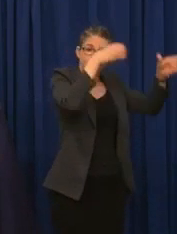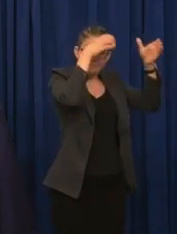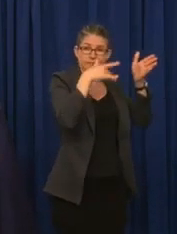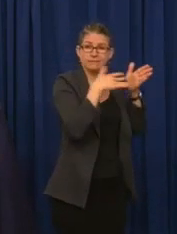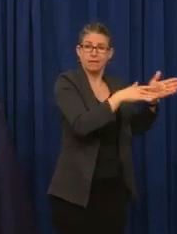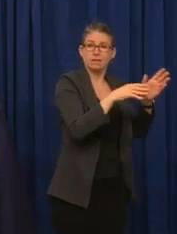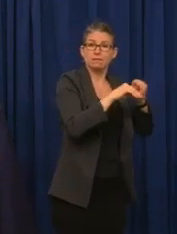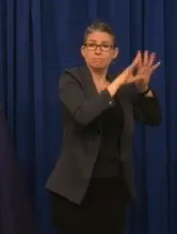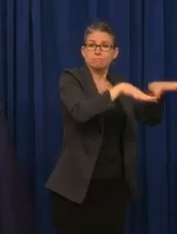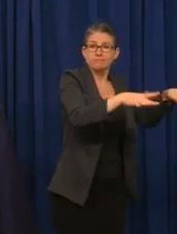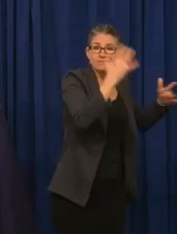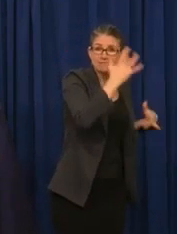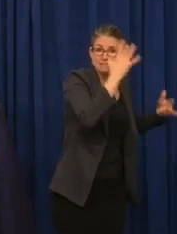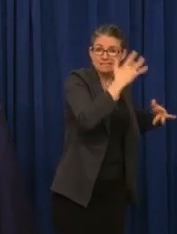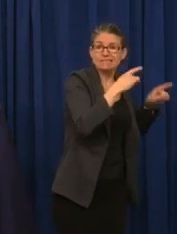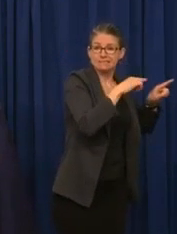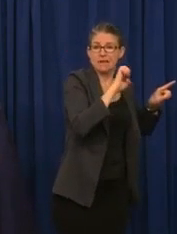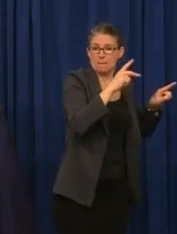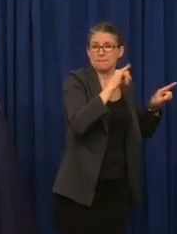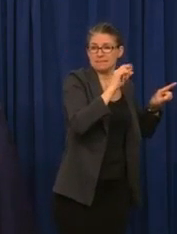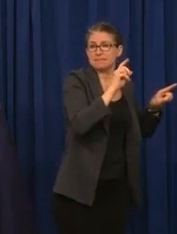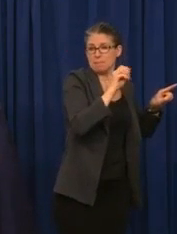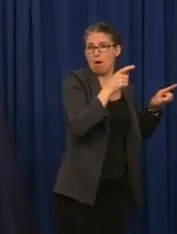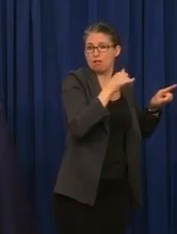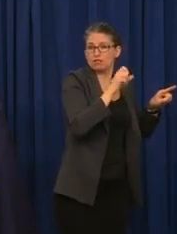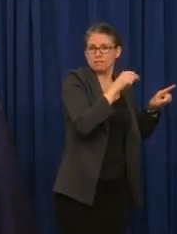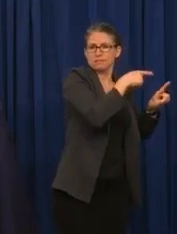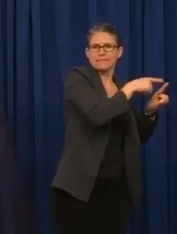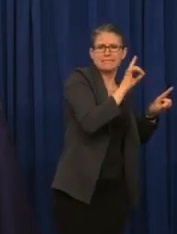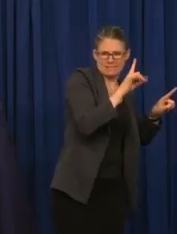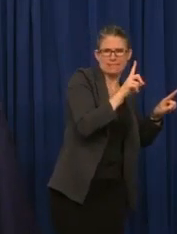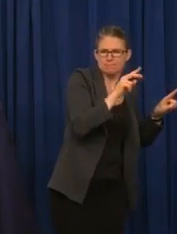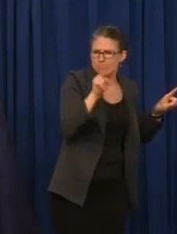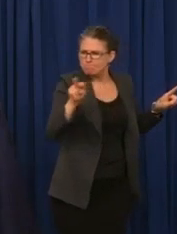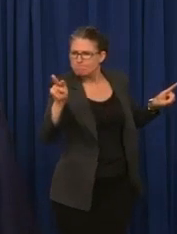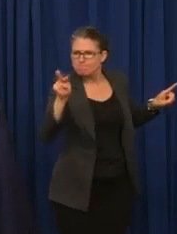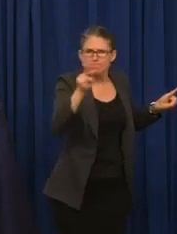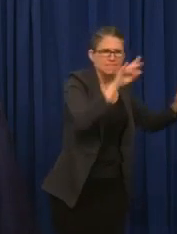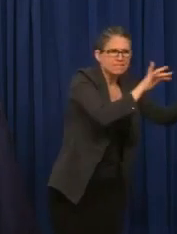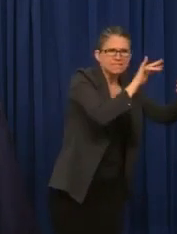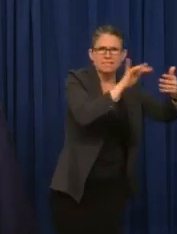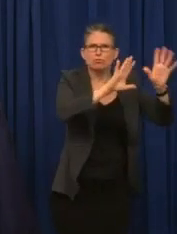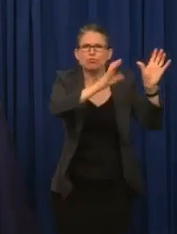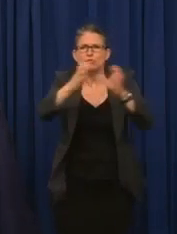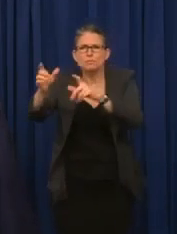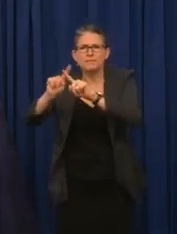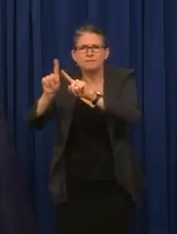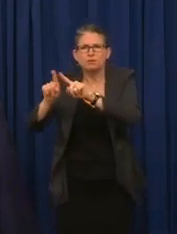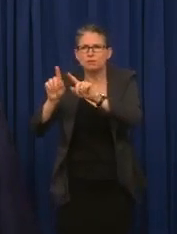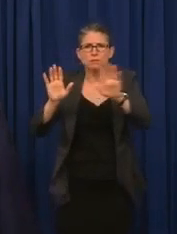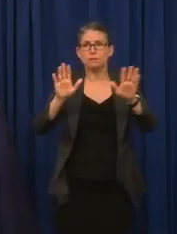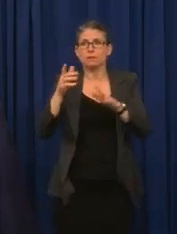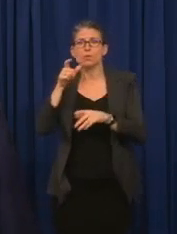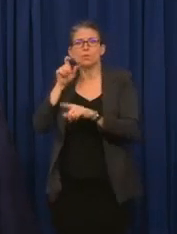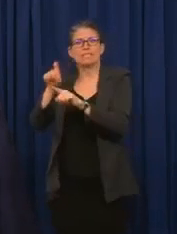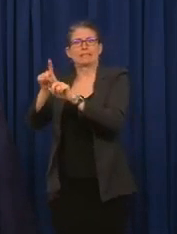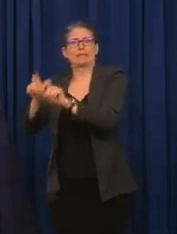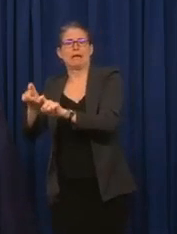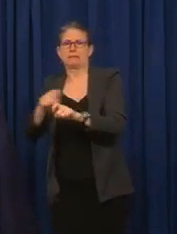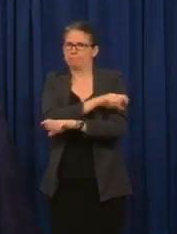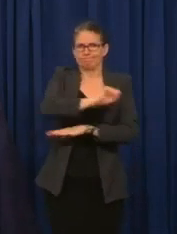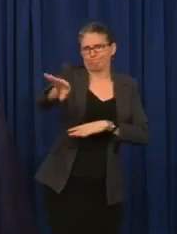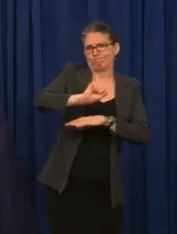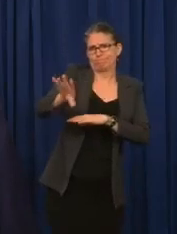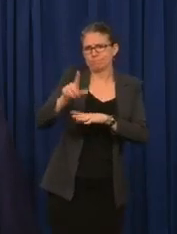infected, who's at risk, and who should be tested. Right now, this is one of our top priorities across